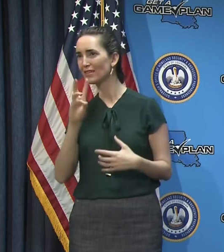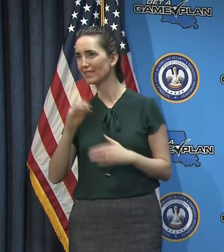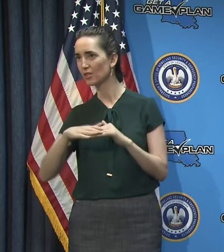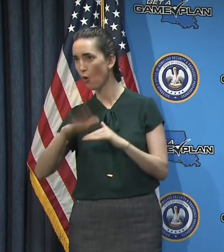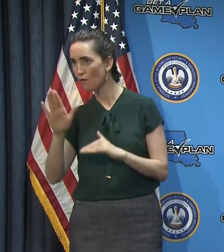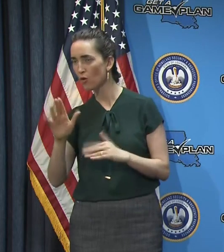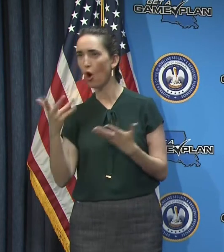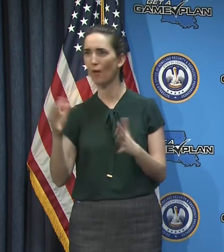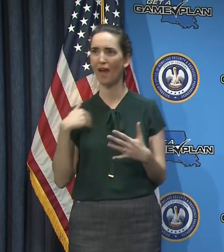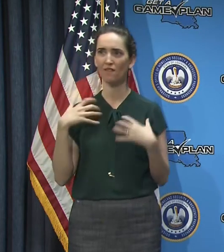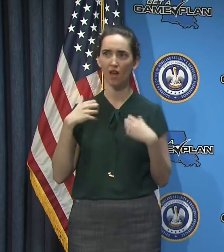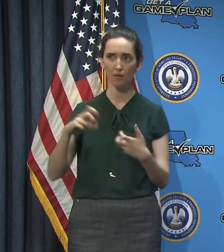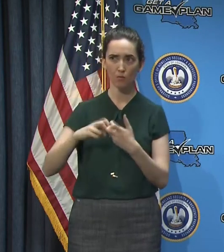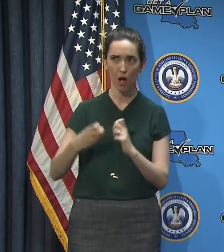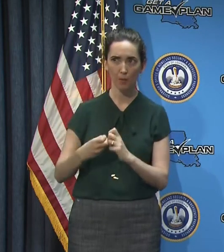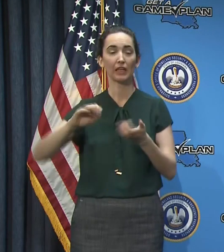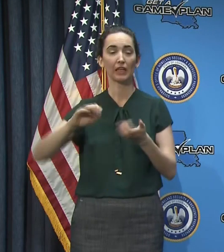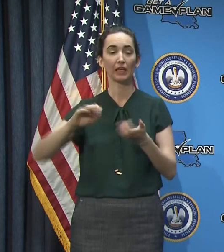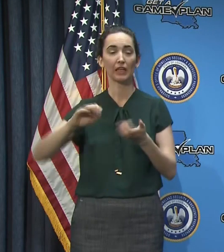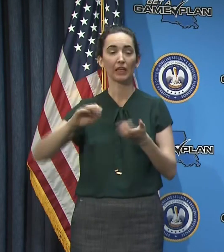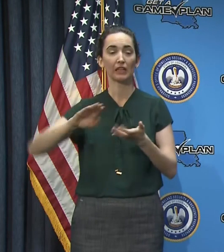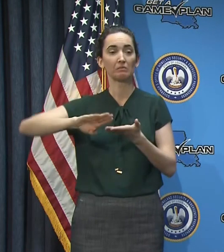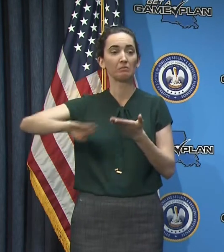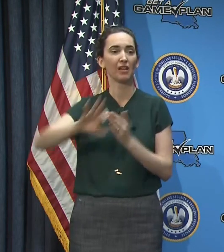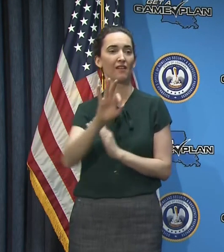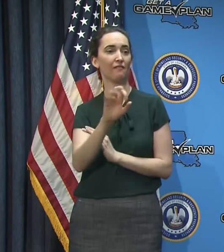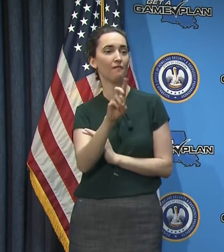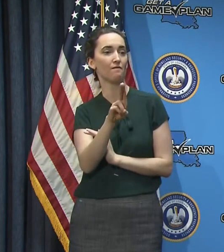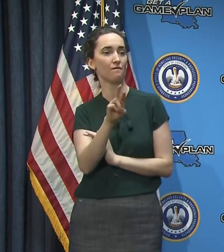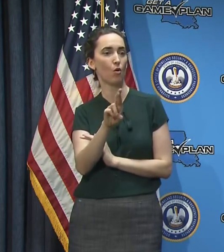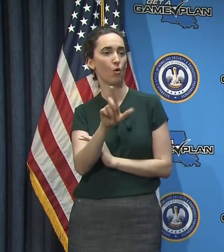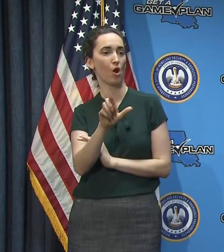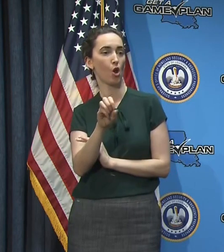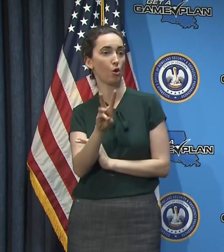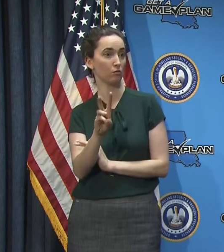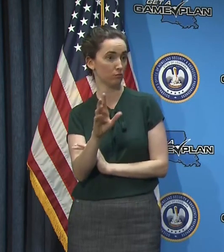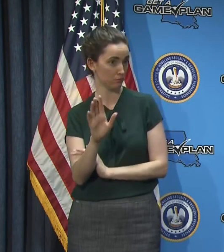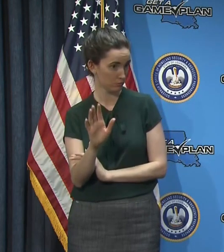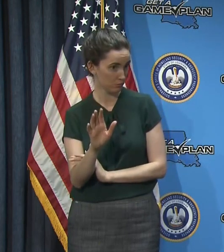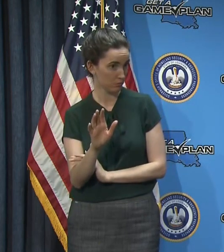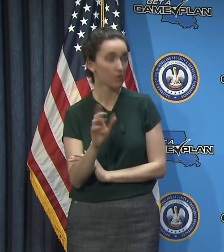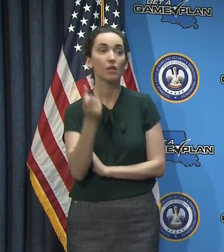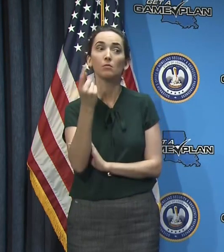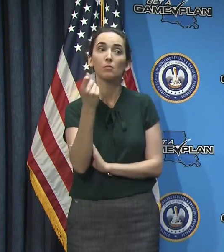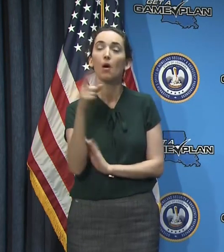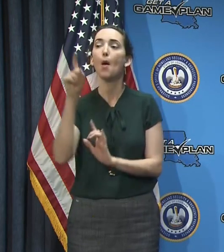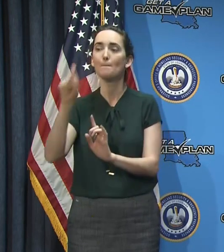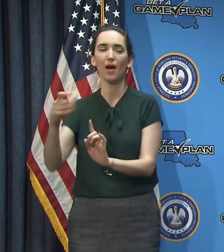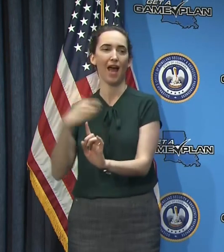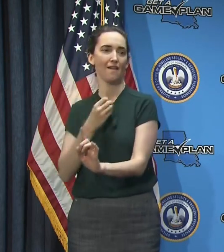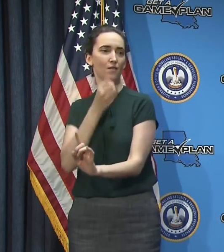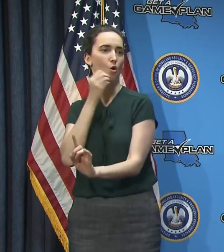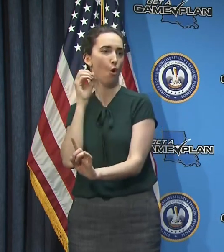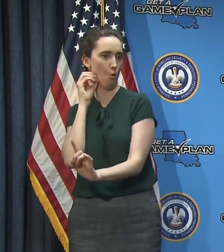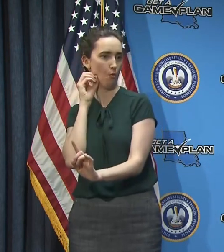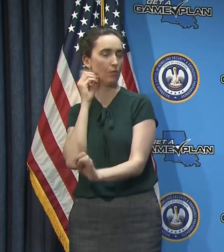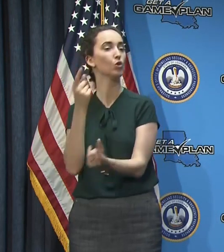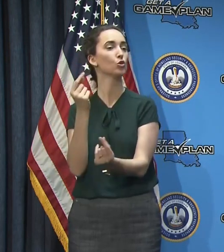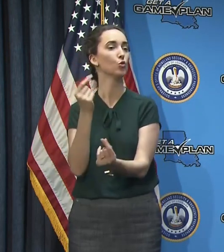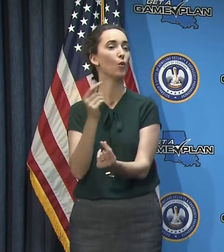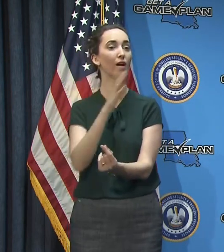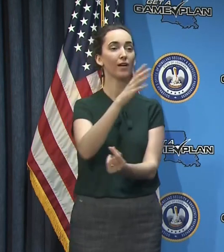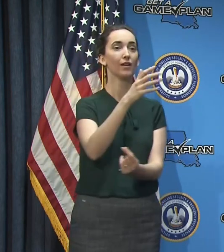they can be furloughed. But if would be to, they have to have a home, it would be home confinement.